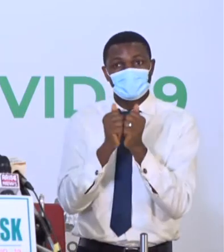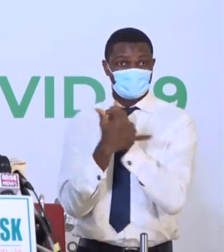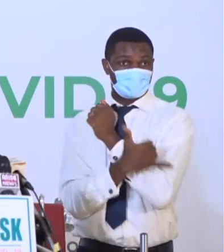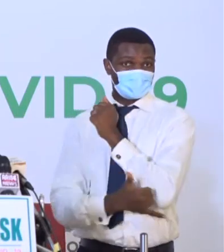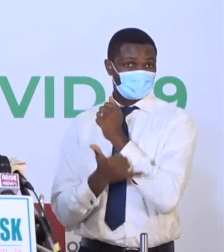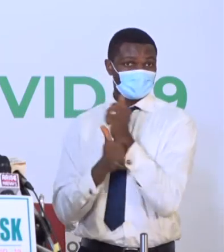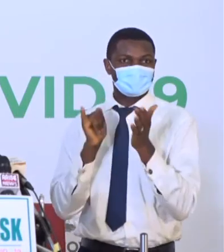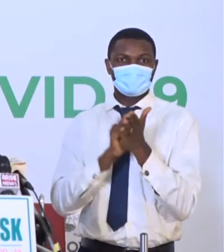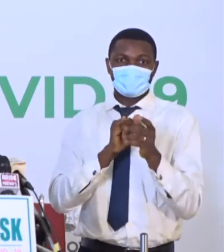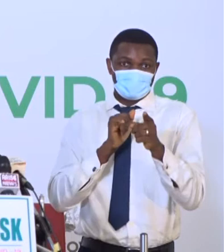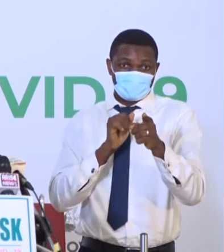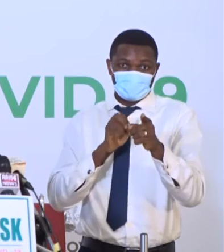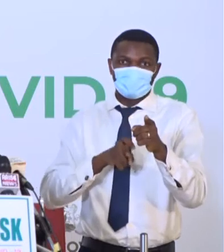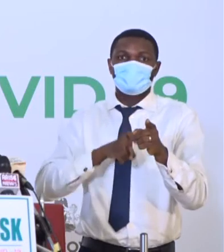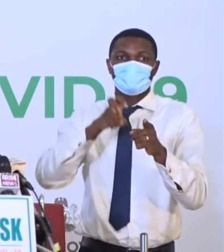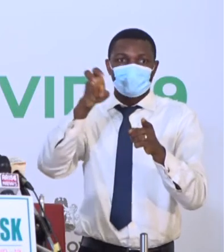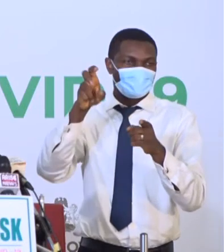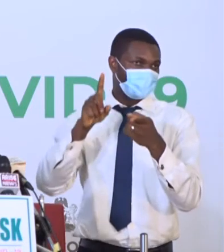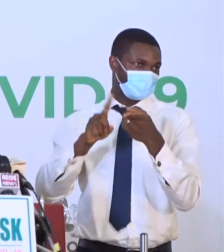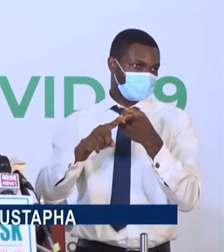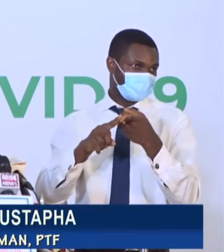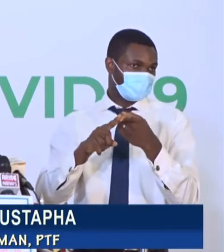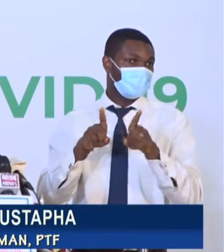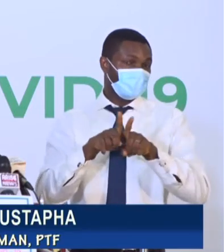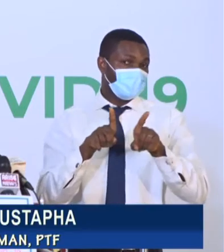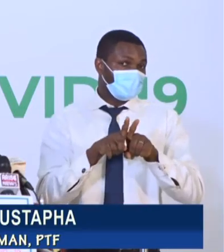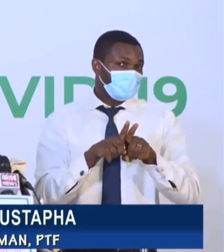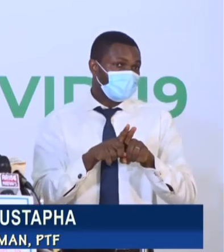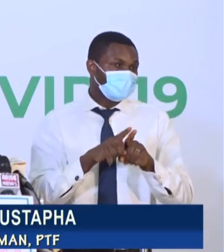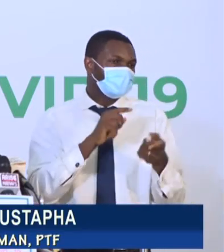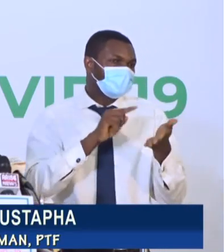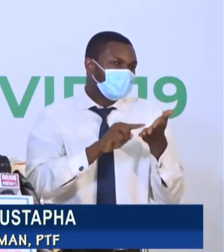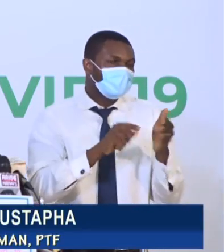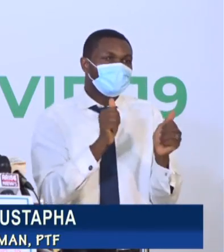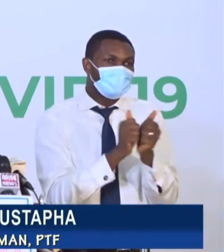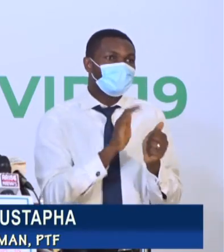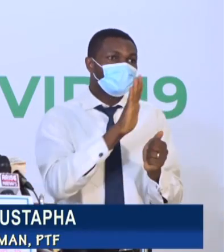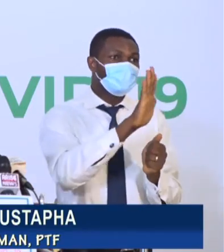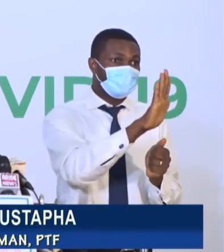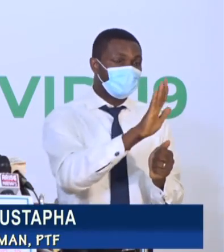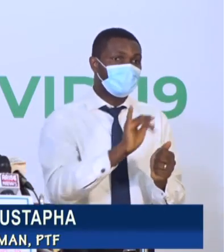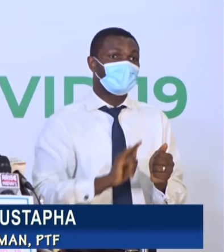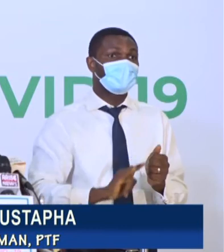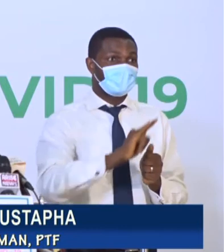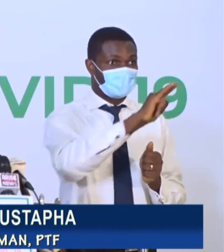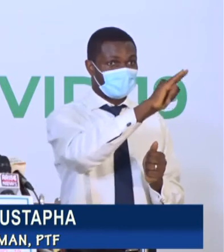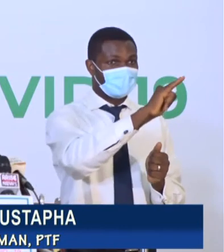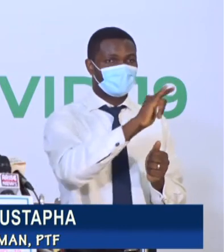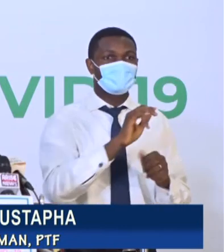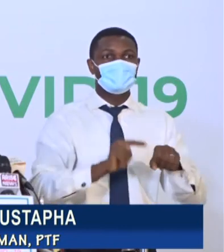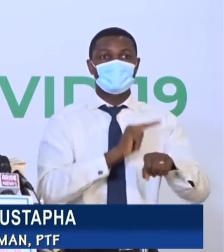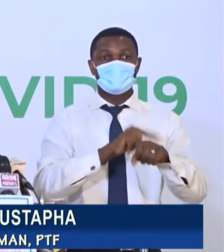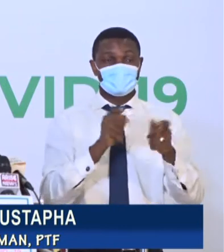and that of the career of choice. The national coordinator will clarify